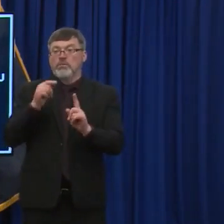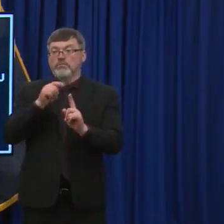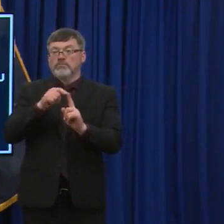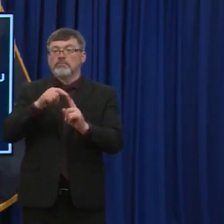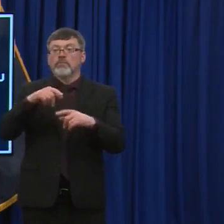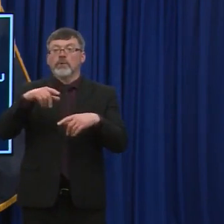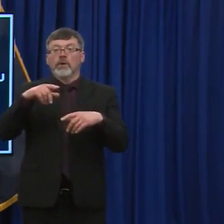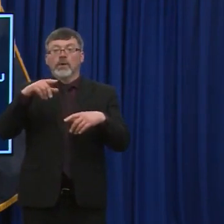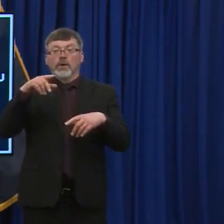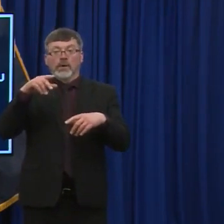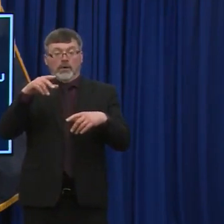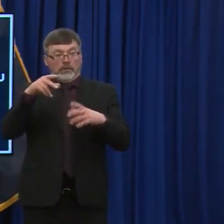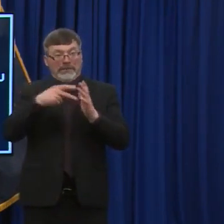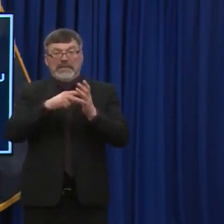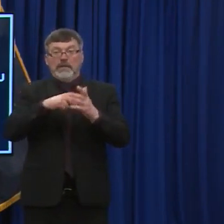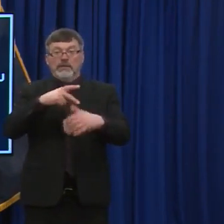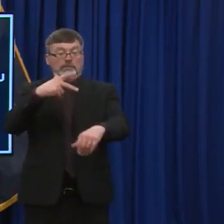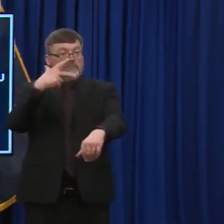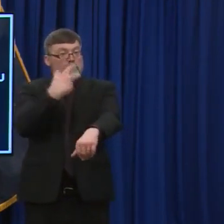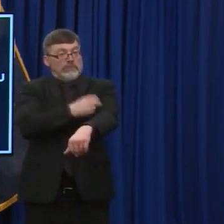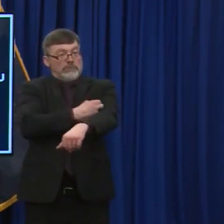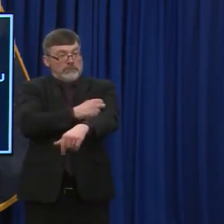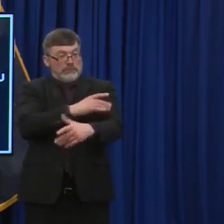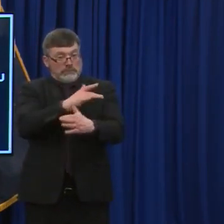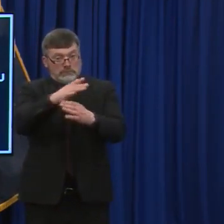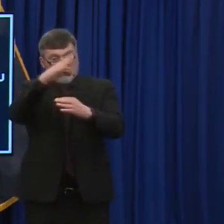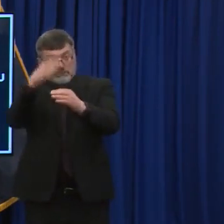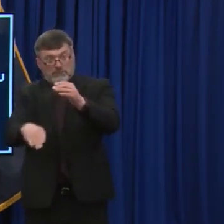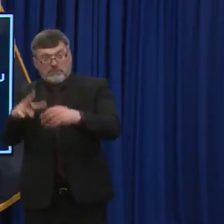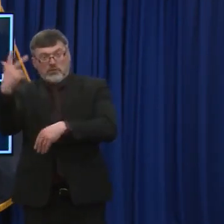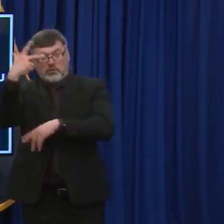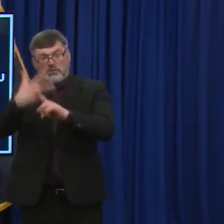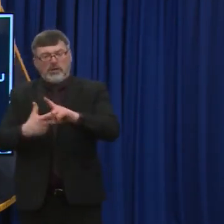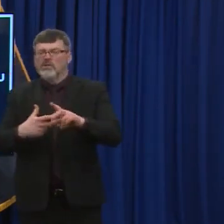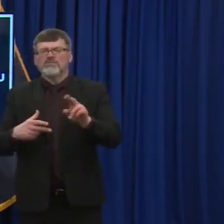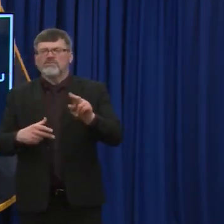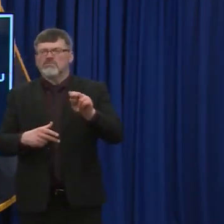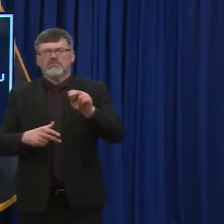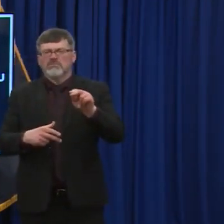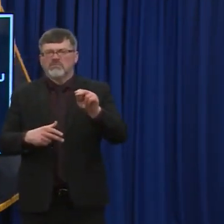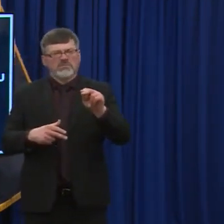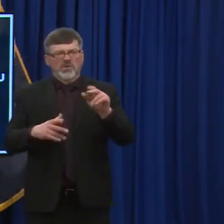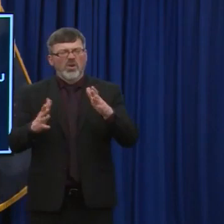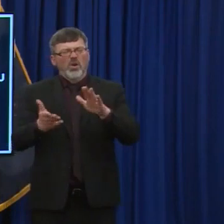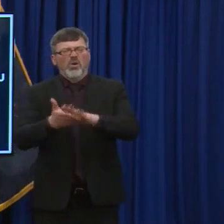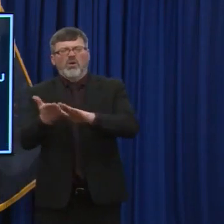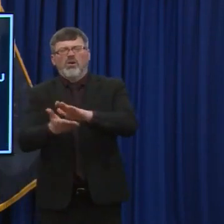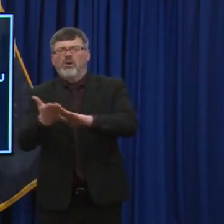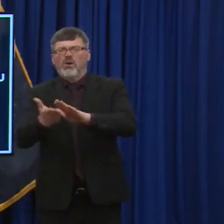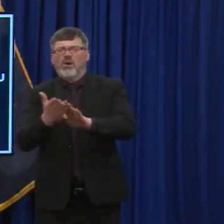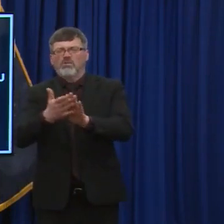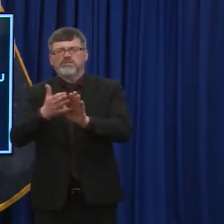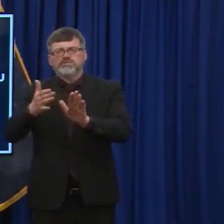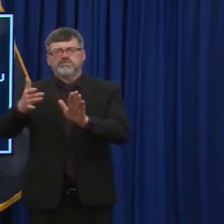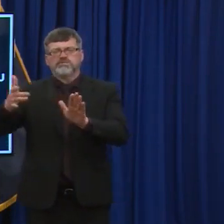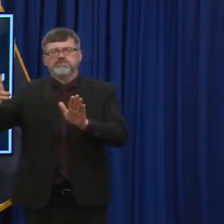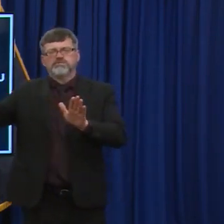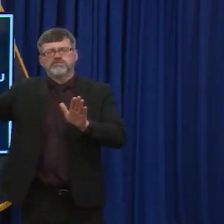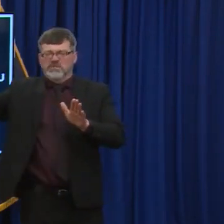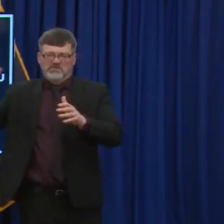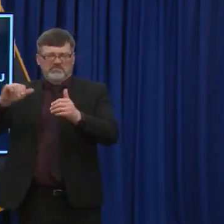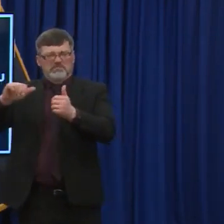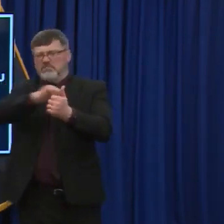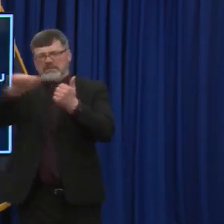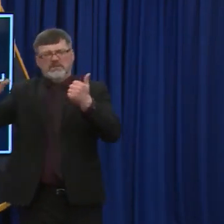days. So to say that a different way, we believe that protection, um, likely lasts much longer. How